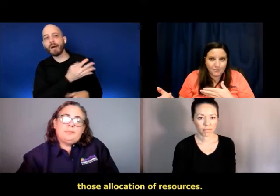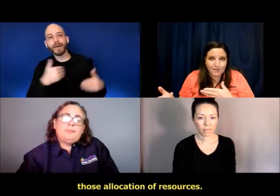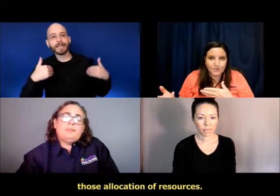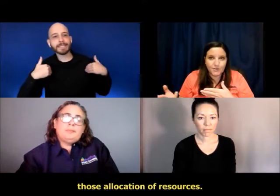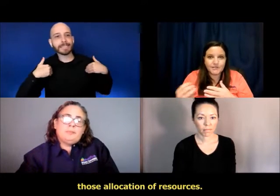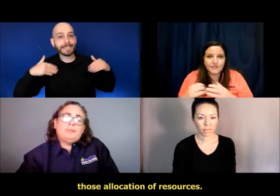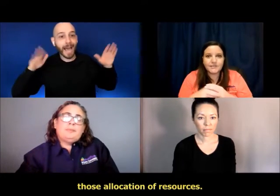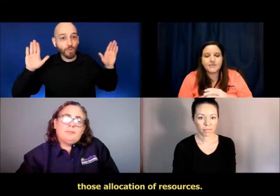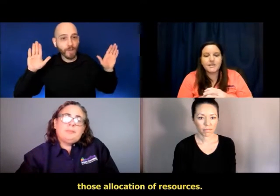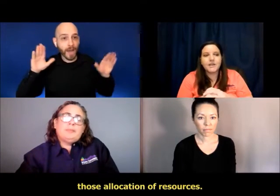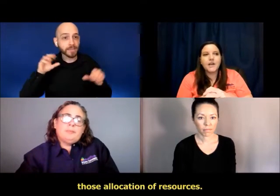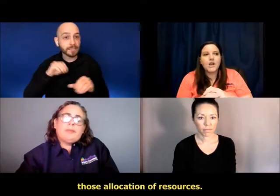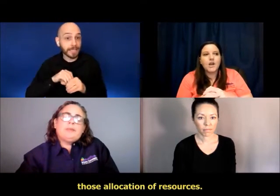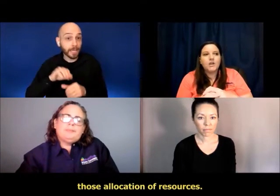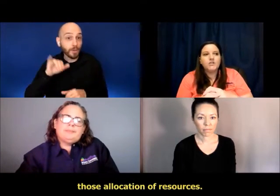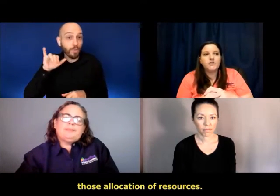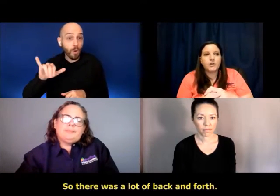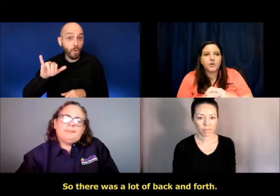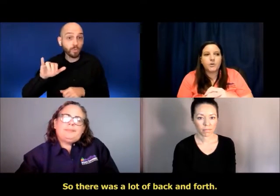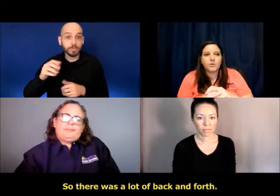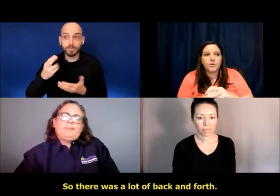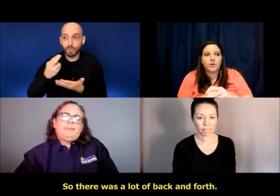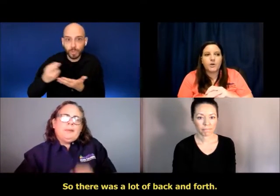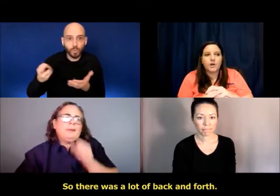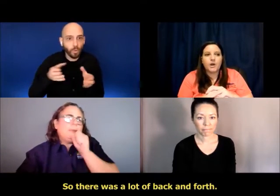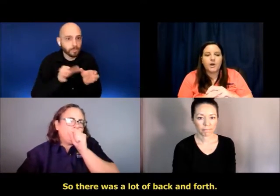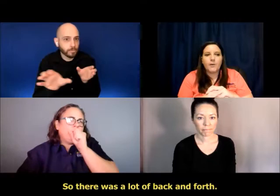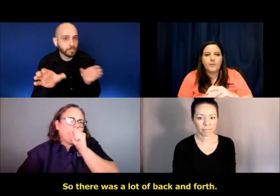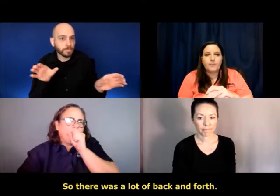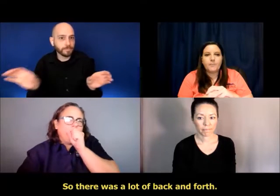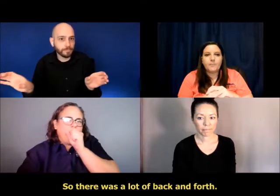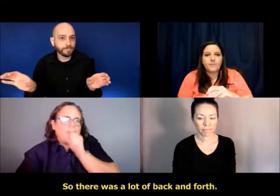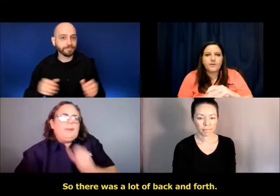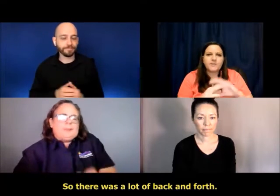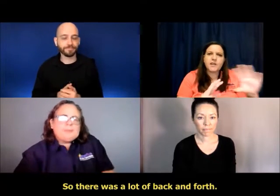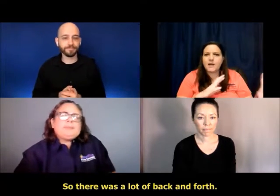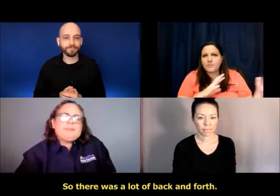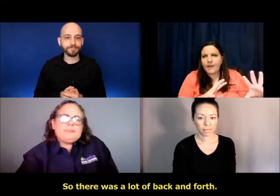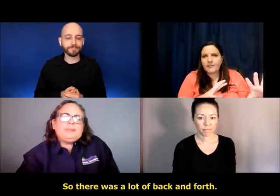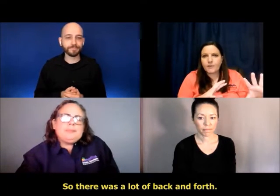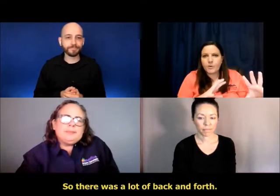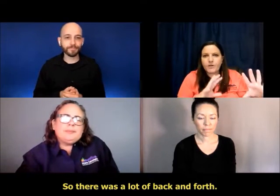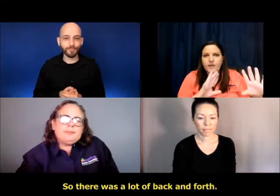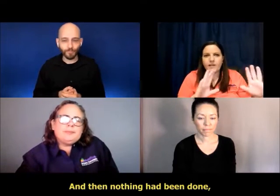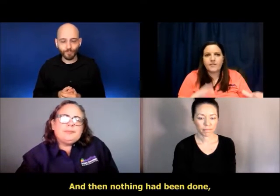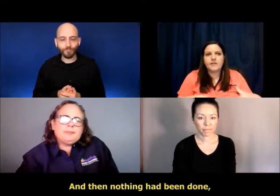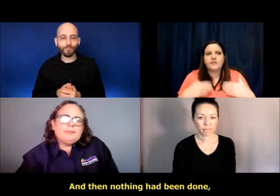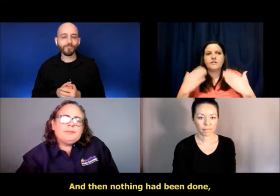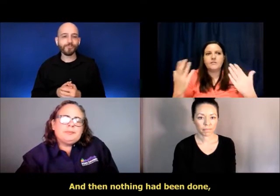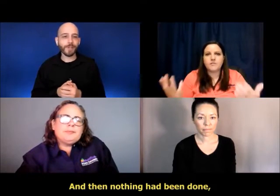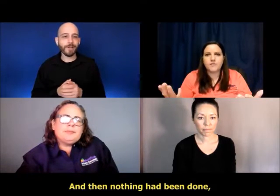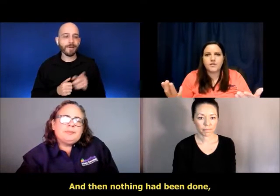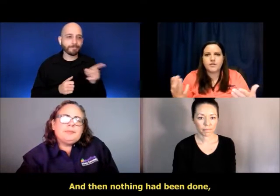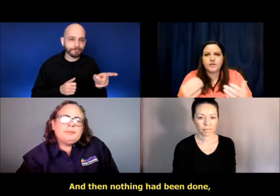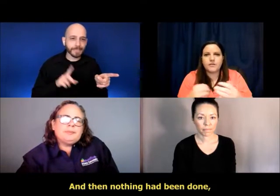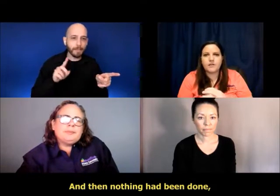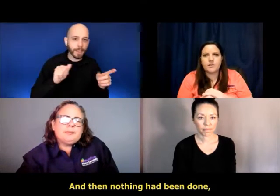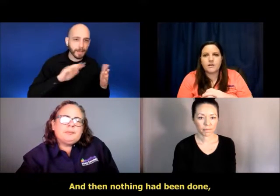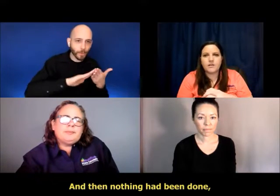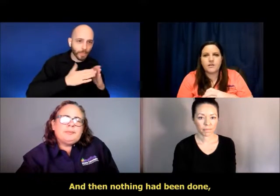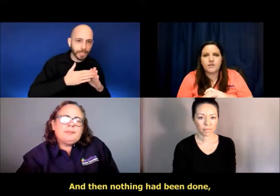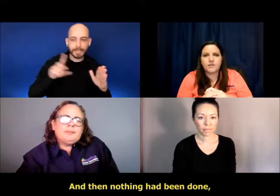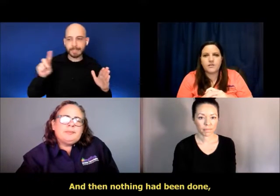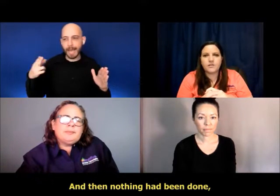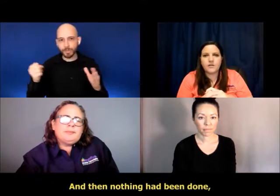allocation resources. So, um, there was a lot of back and forth and then the,